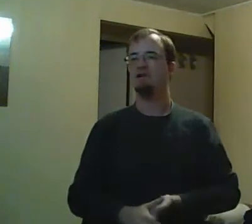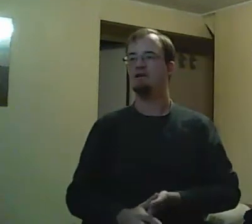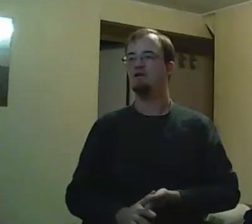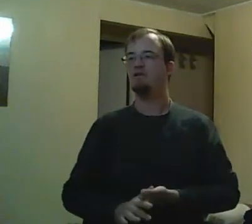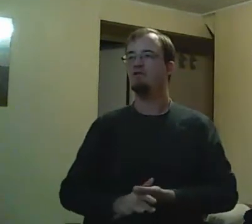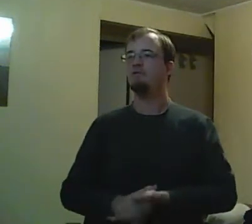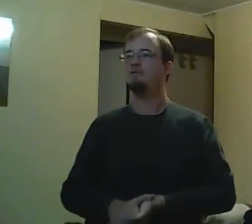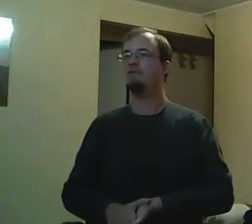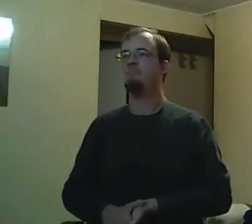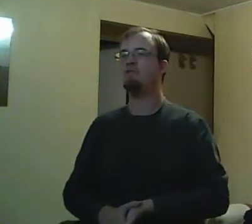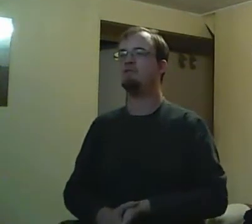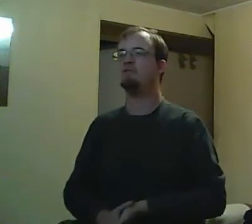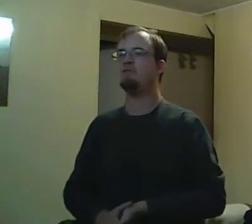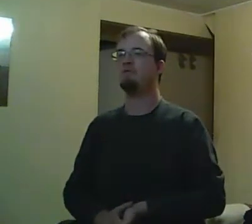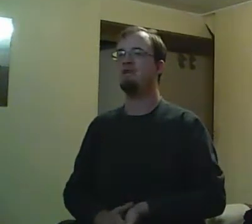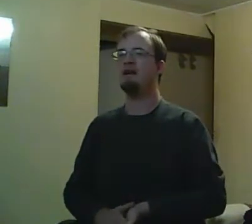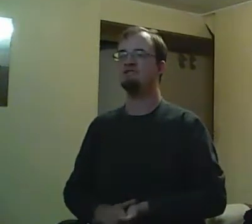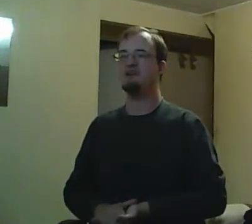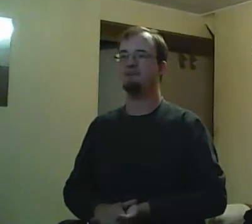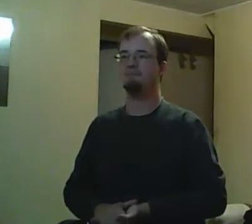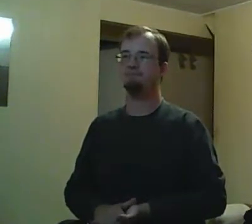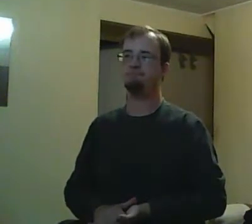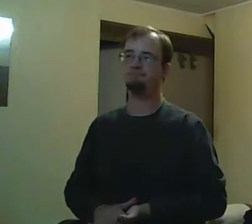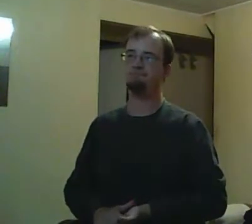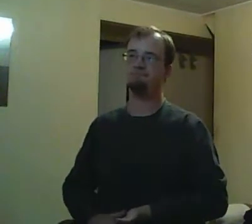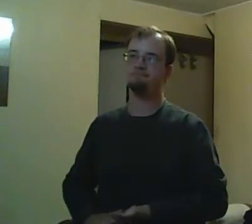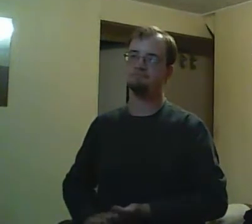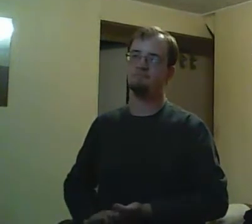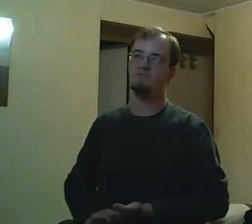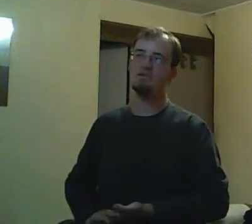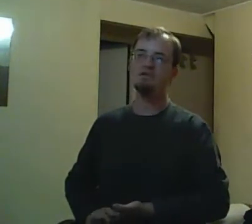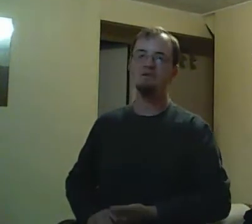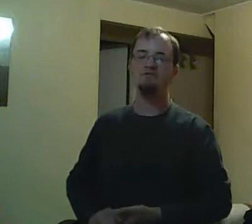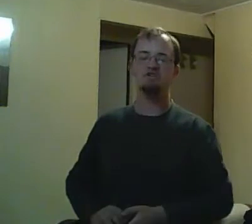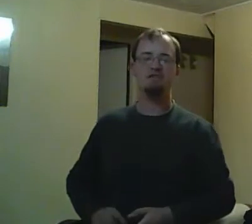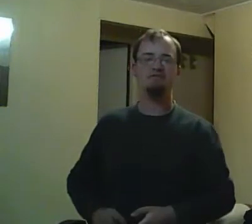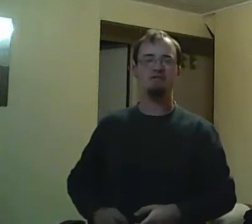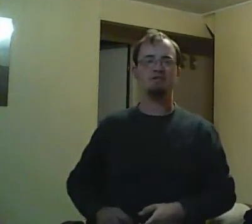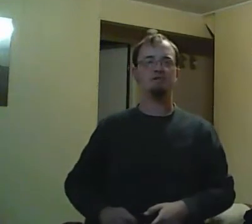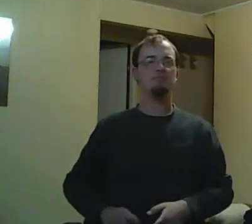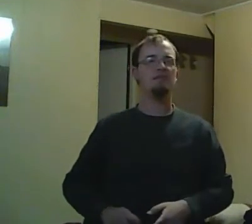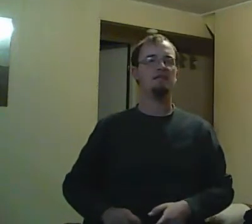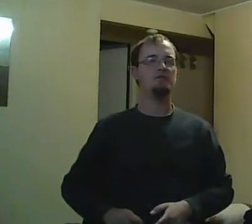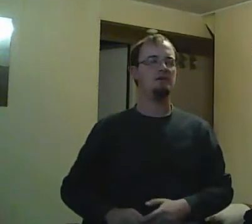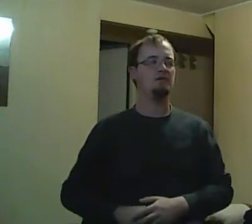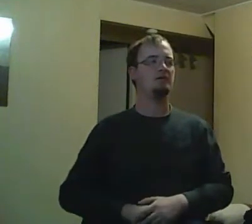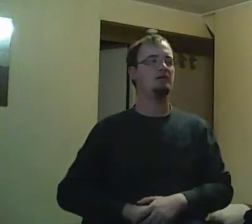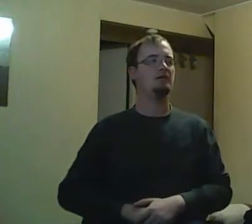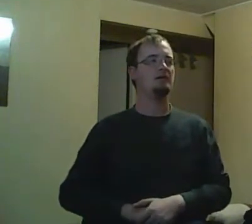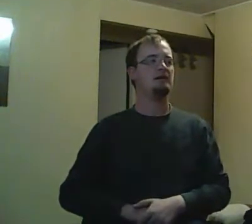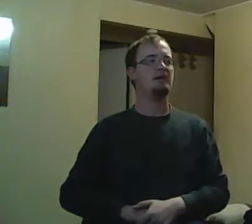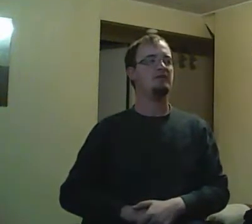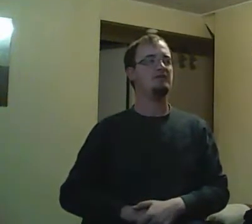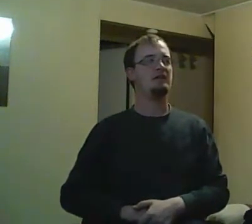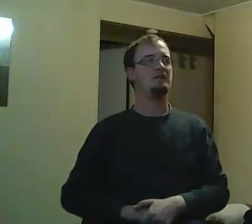The good news about that is that, you know, it gets Liberty and Jakey close together. So, perfect. And then that